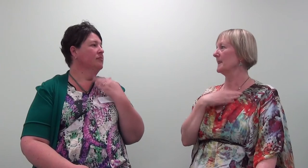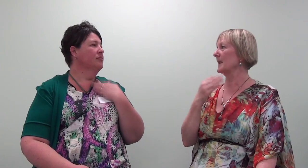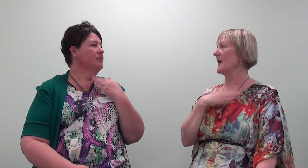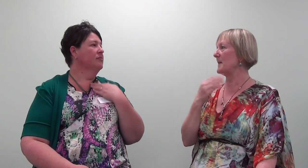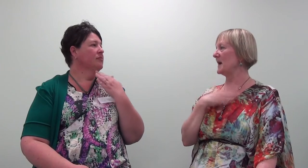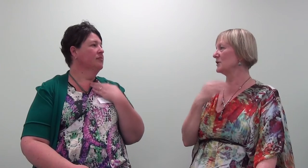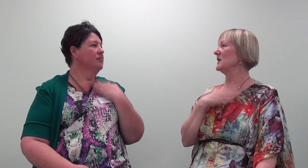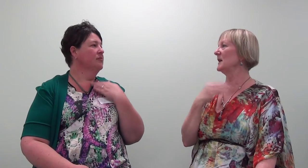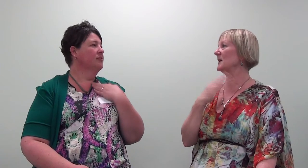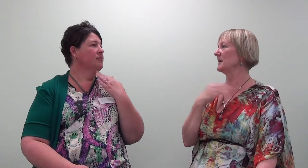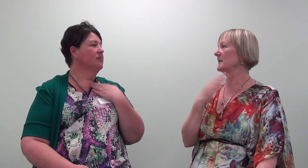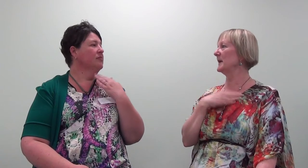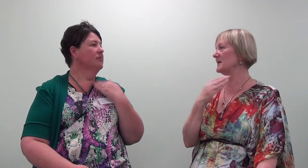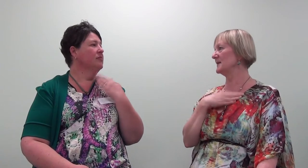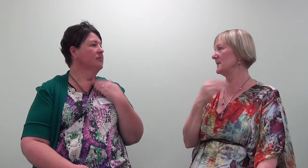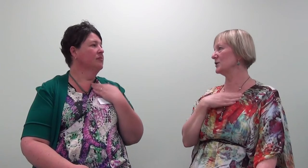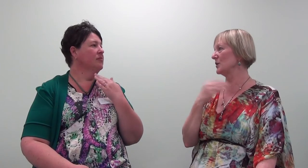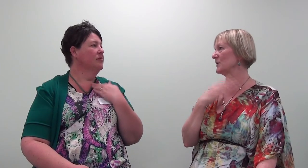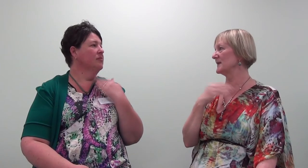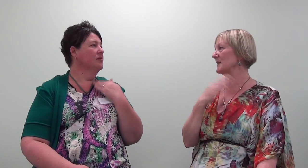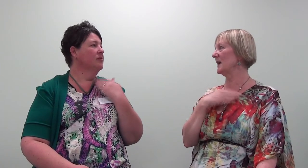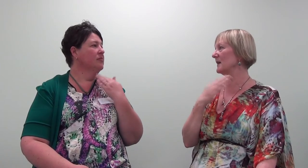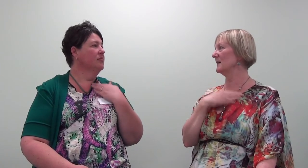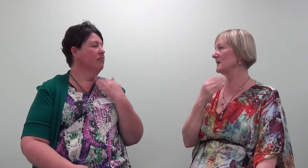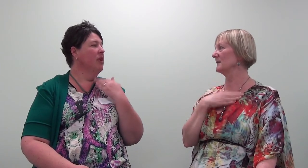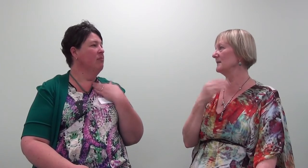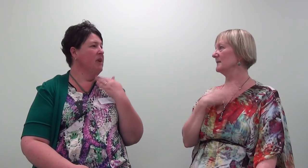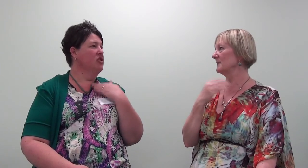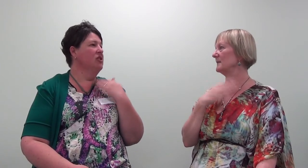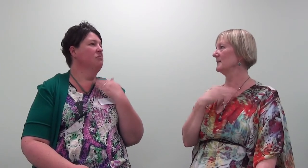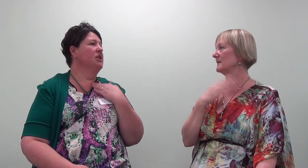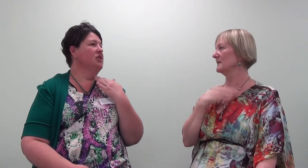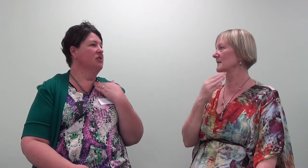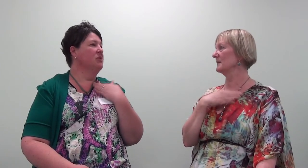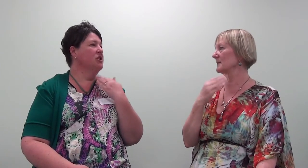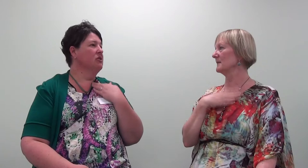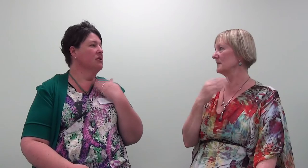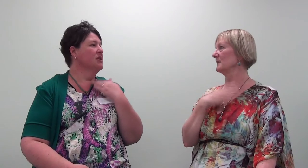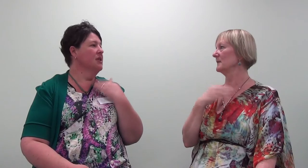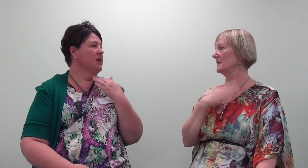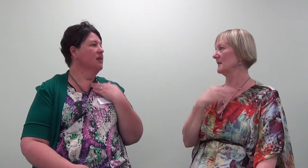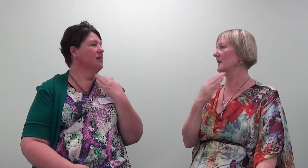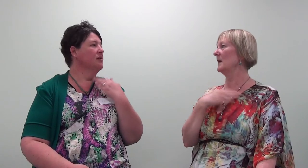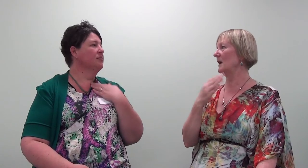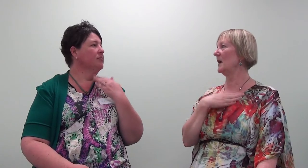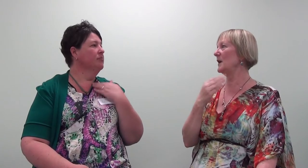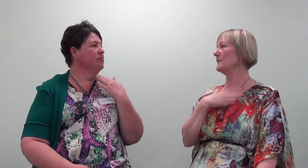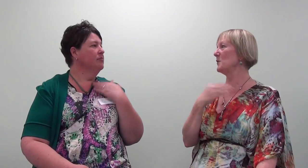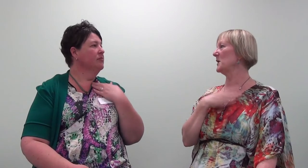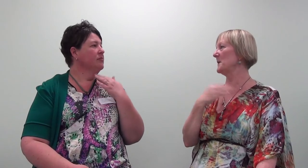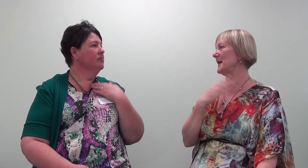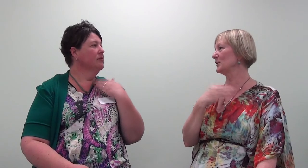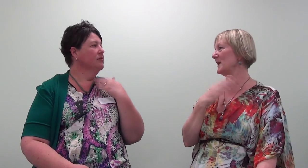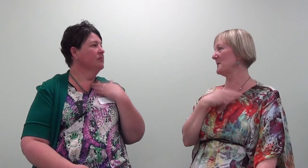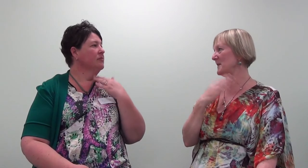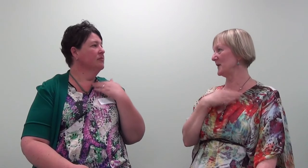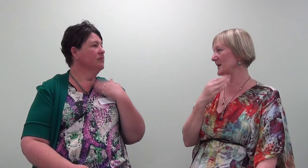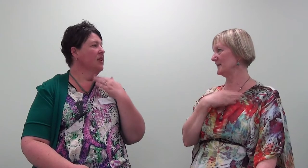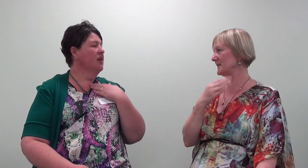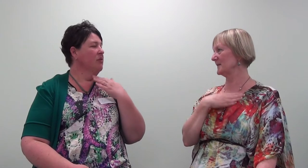I imagine pacing my shoulders in my neck. I imagine pacing my shoulders in my neck. Even when I imagine that memory. Even